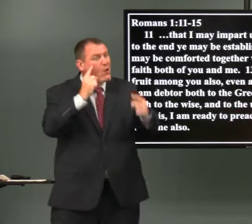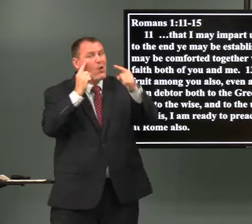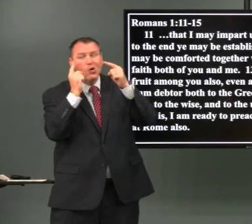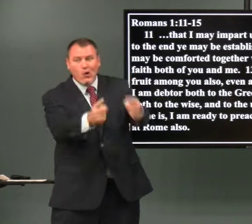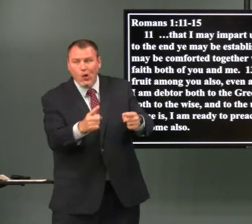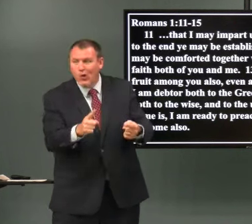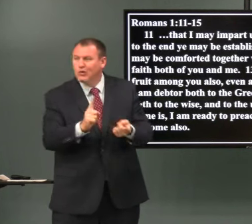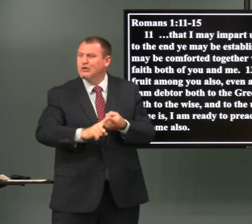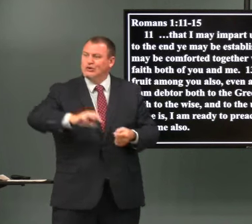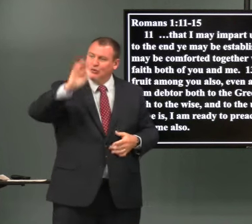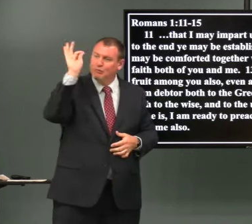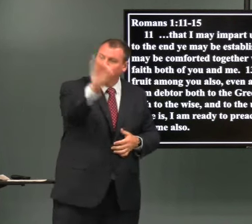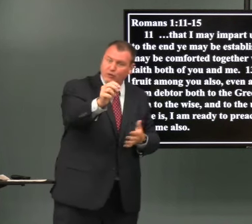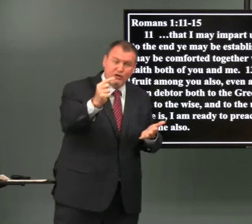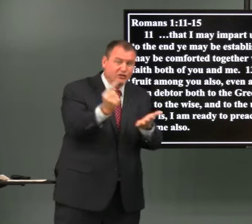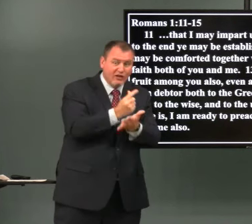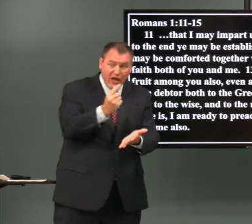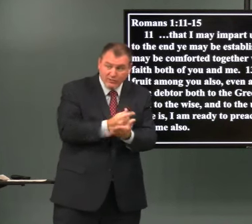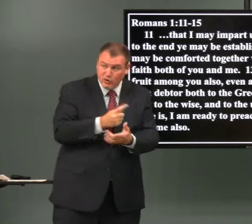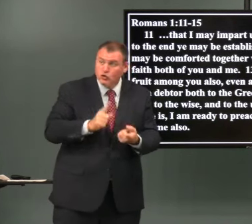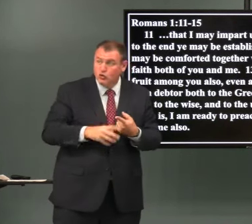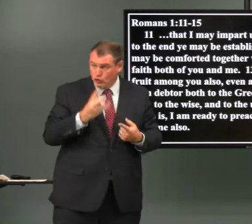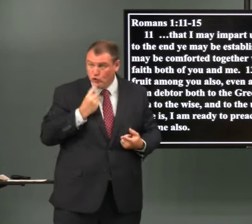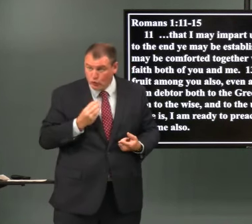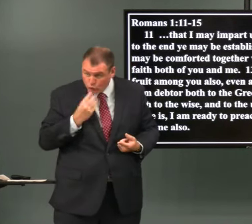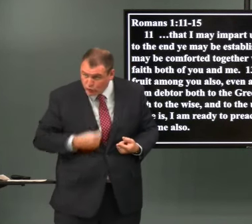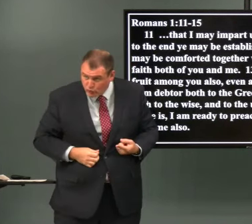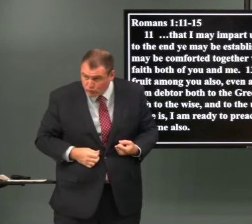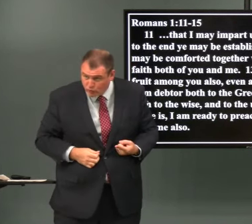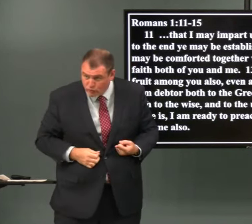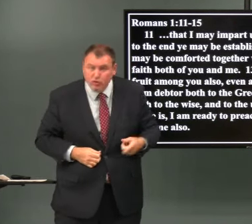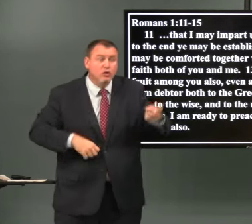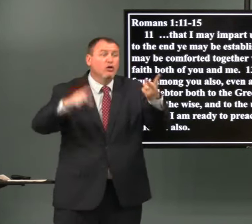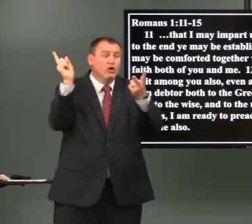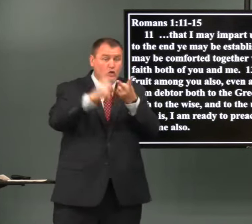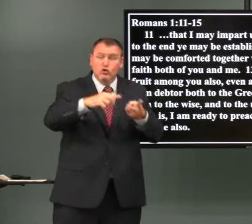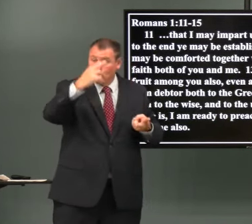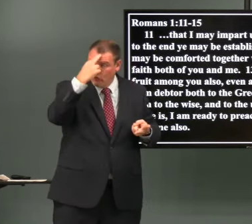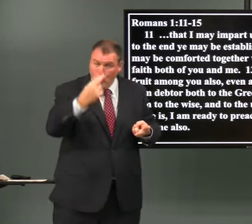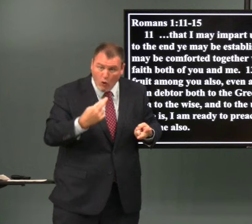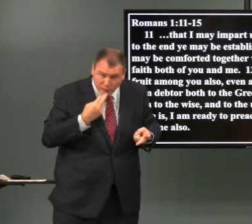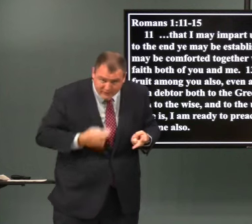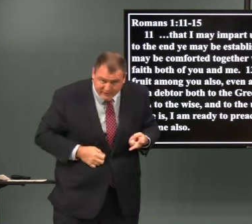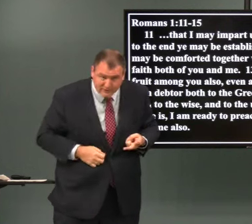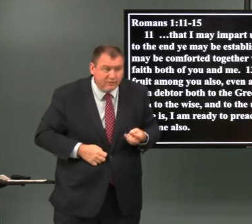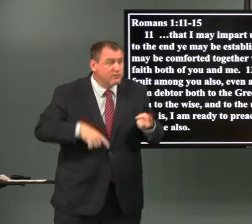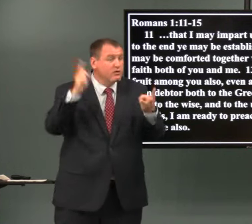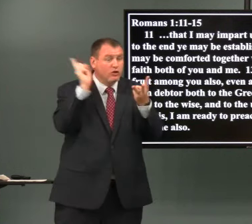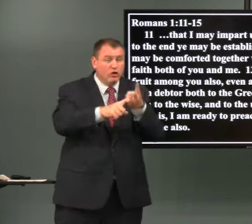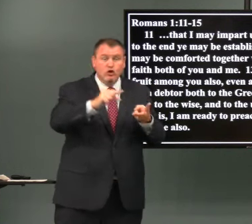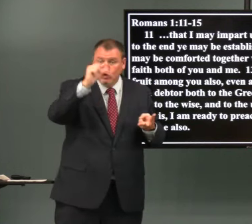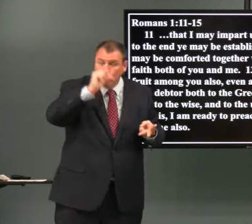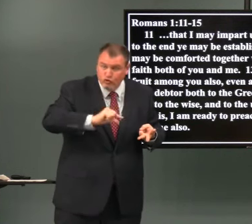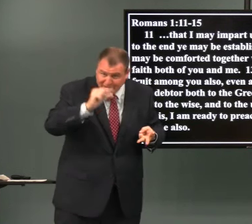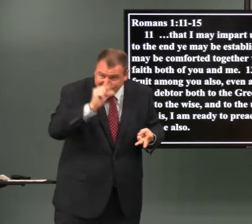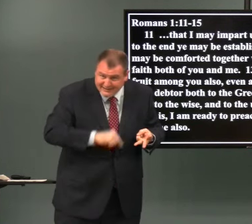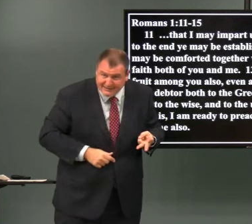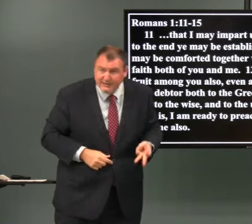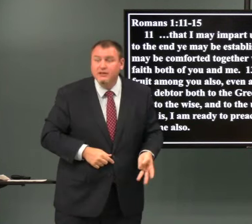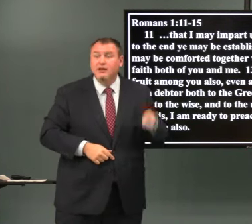my goal is to preach the gospel to the Jews to the romans to the